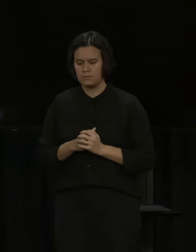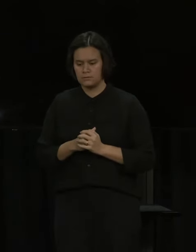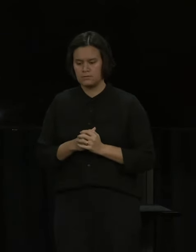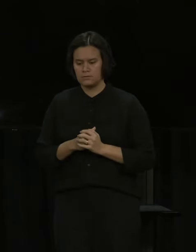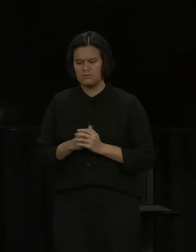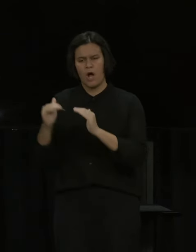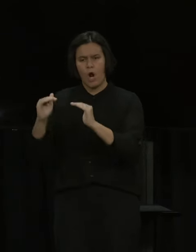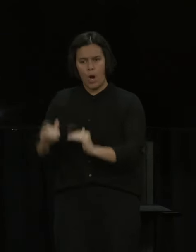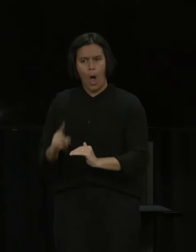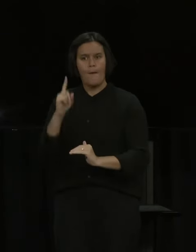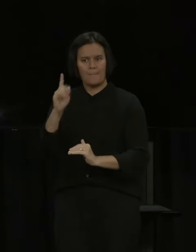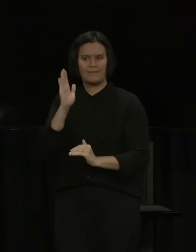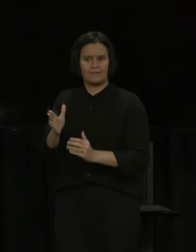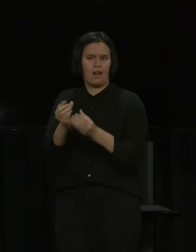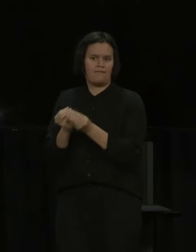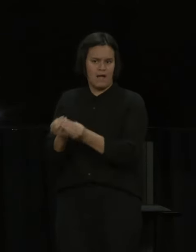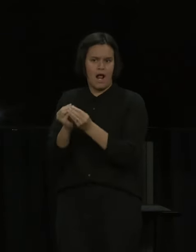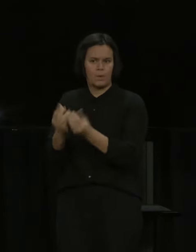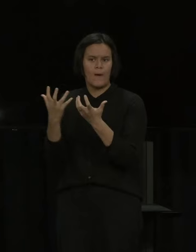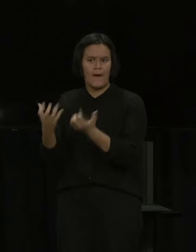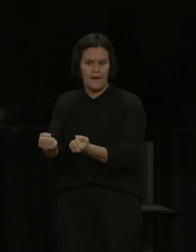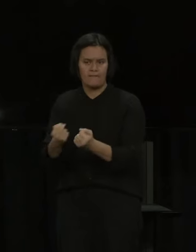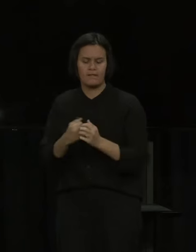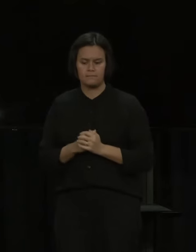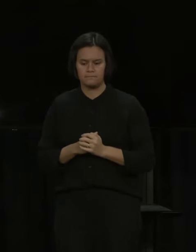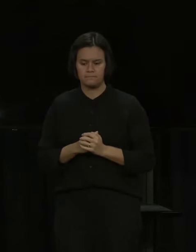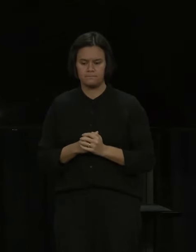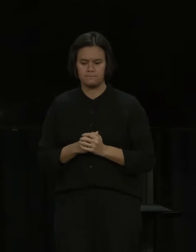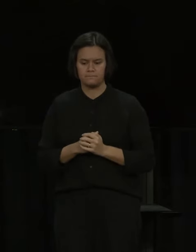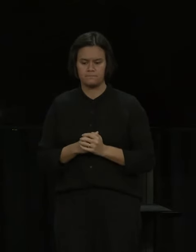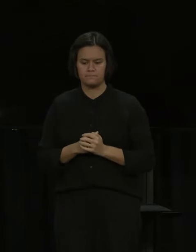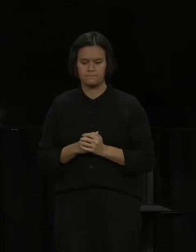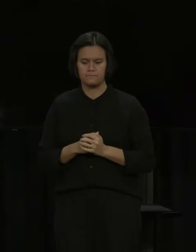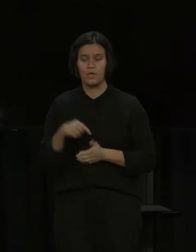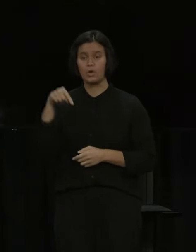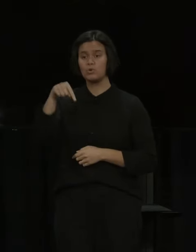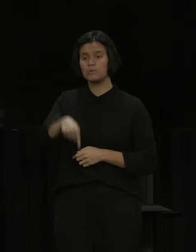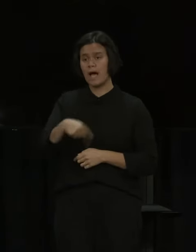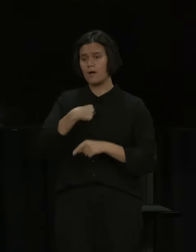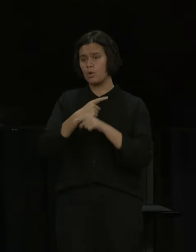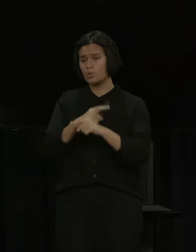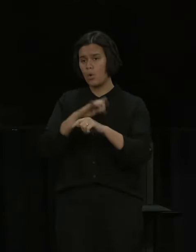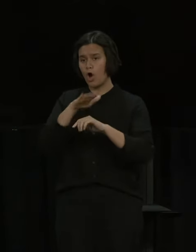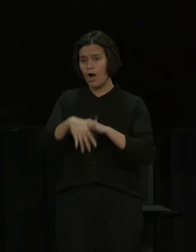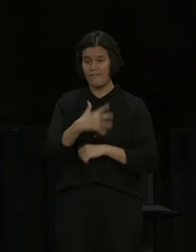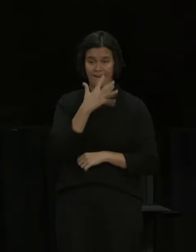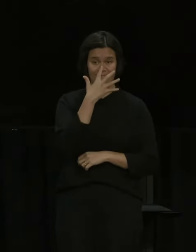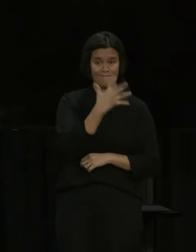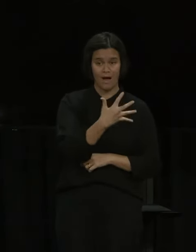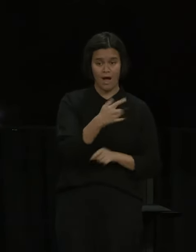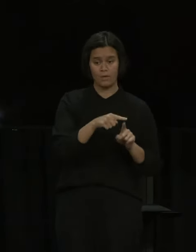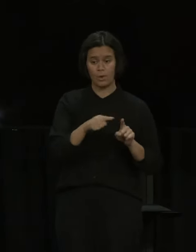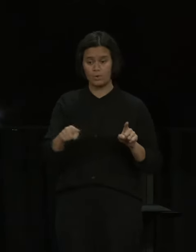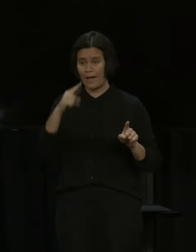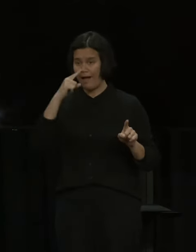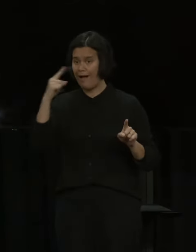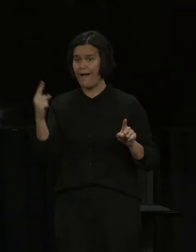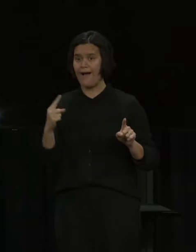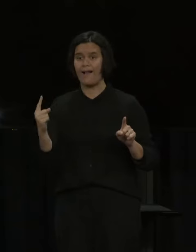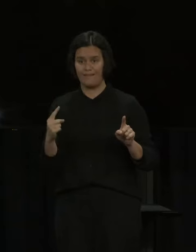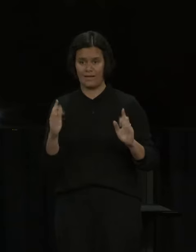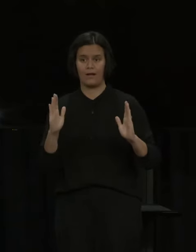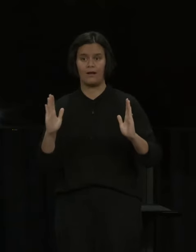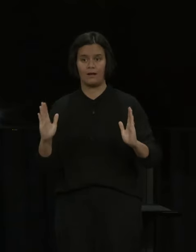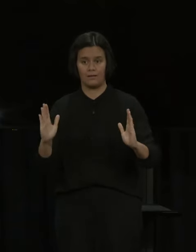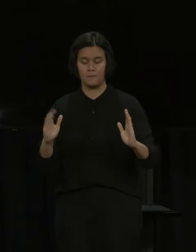Today, I also wanted to set out a bit more information about the vaccination of 5 to 11-year-olds. There is still detail to be worked through and still a